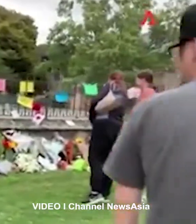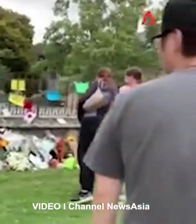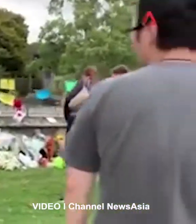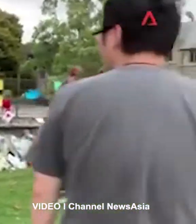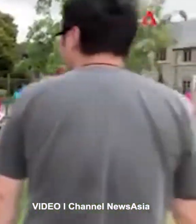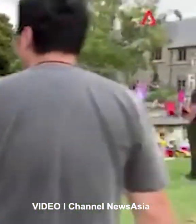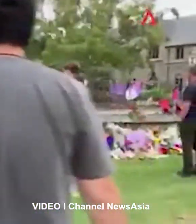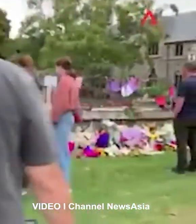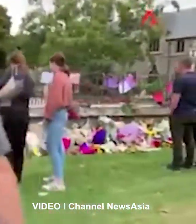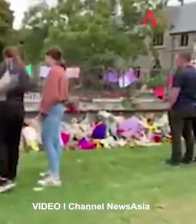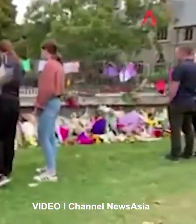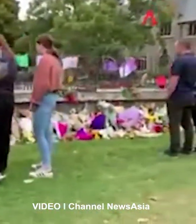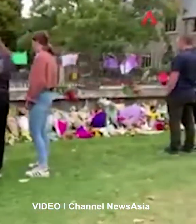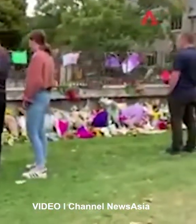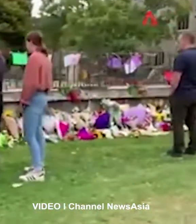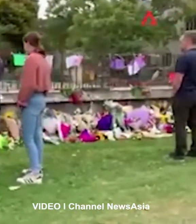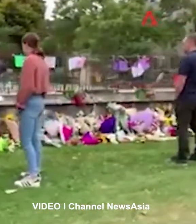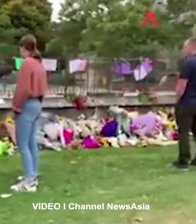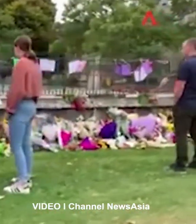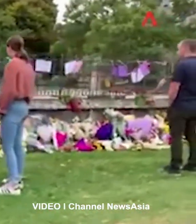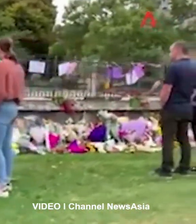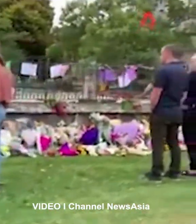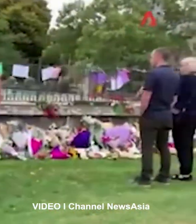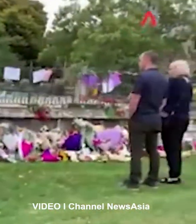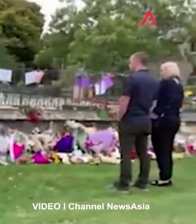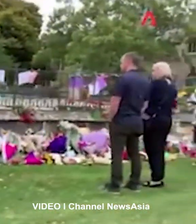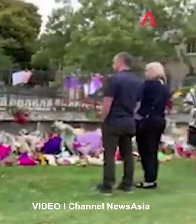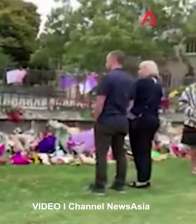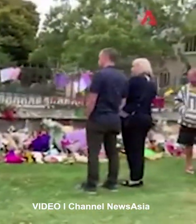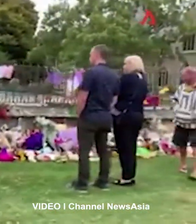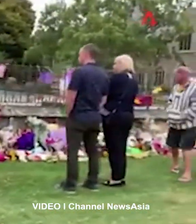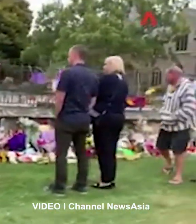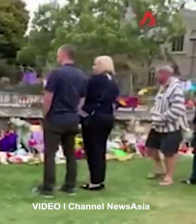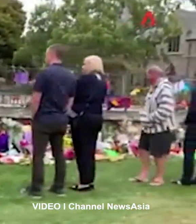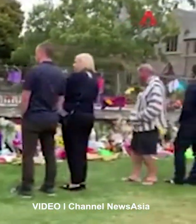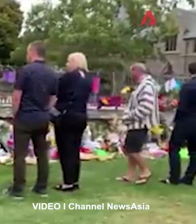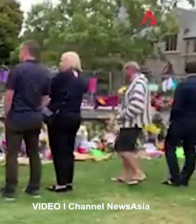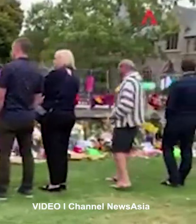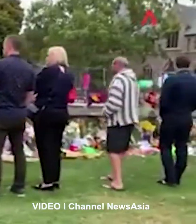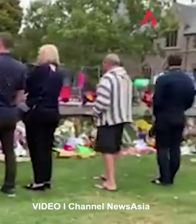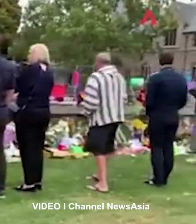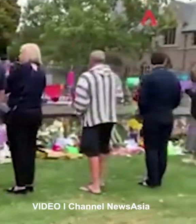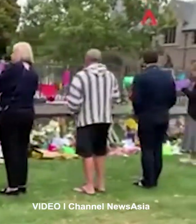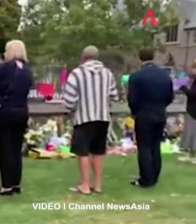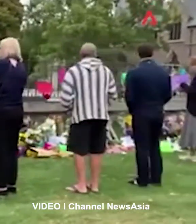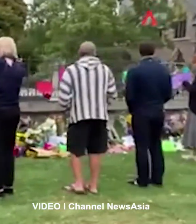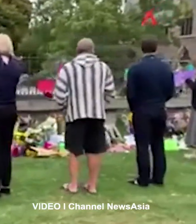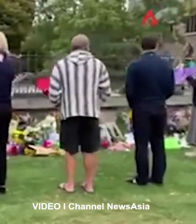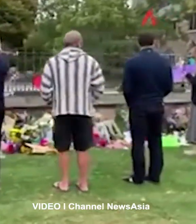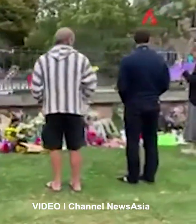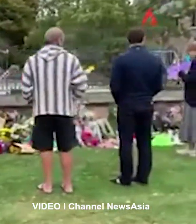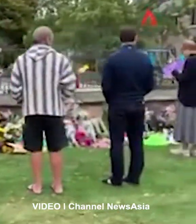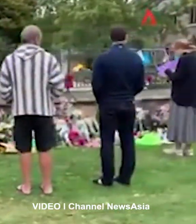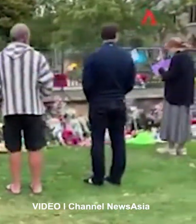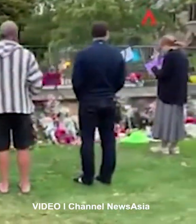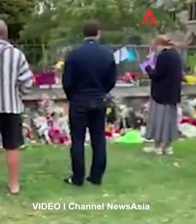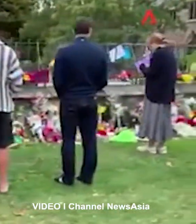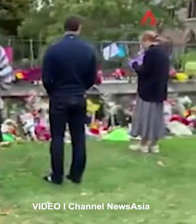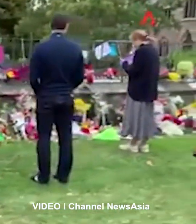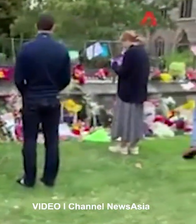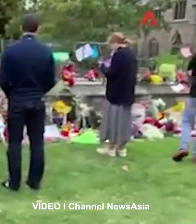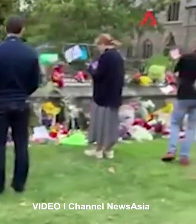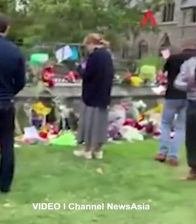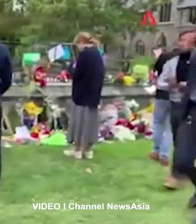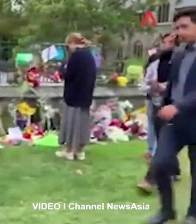streaming. Yes. was live streamed and then it was recorded and then splinted and sent around. distributed. Should Facebook stop